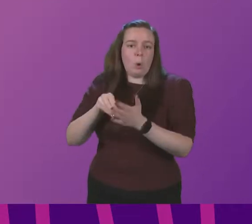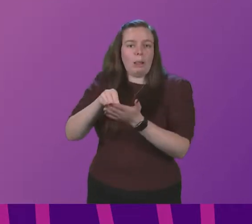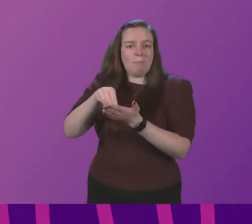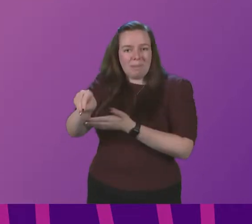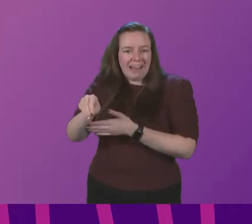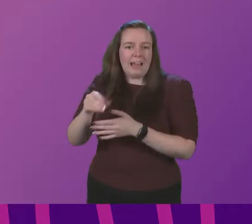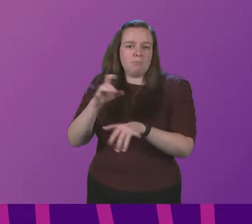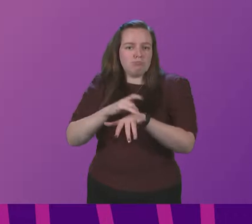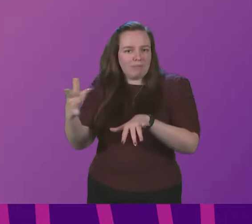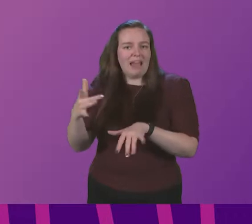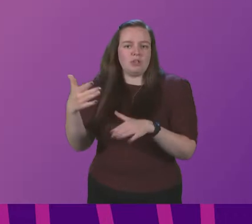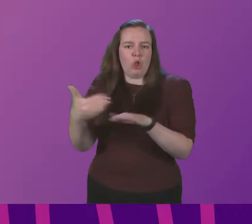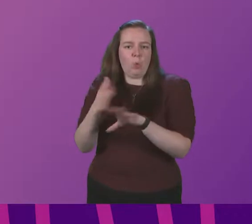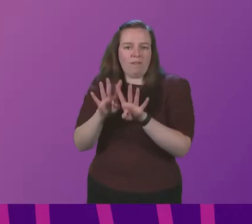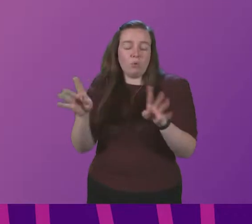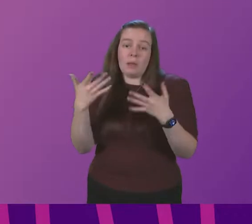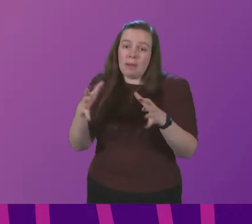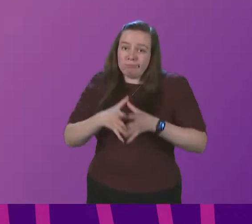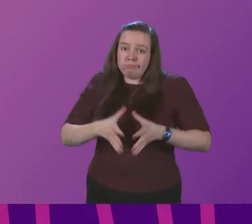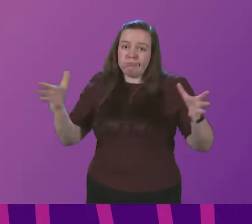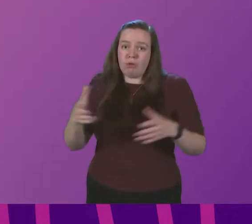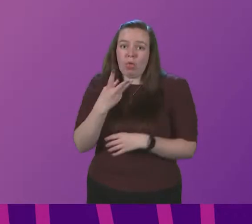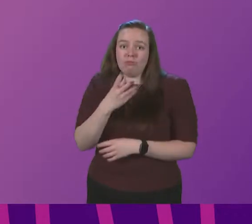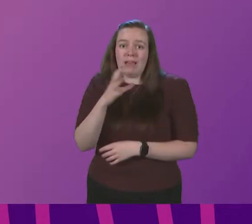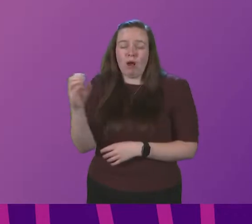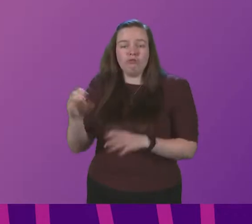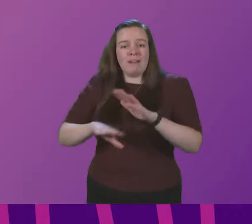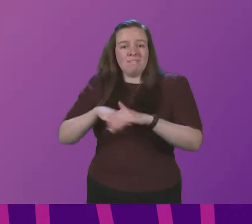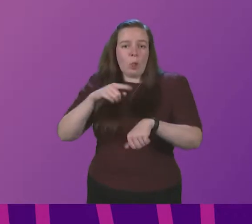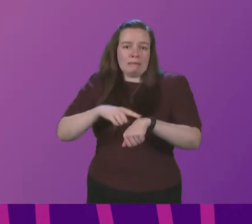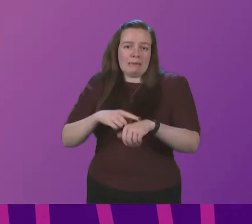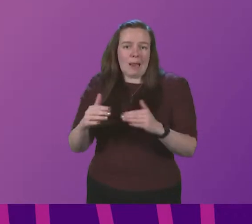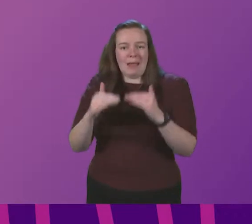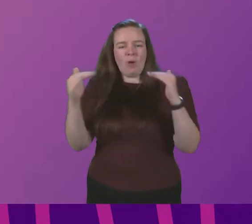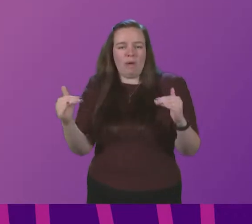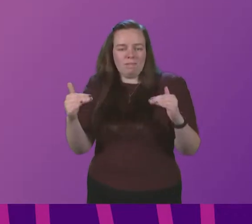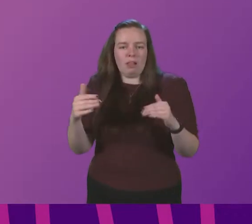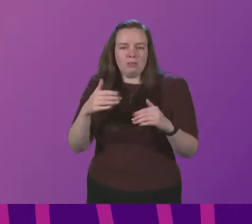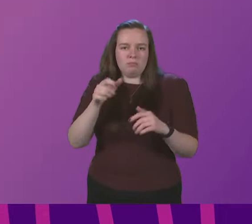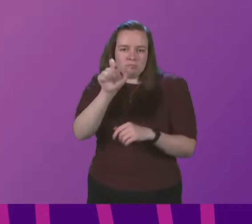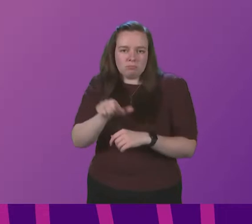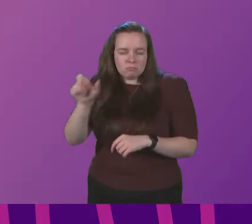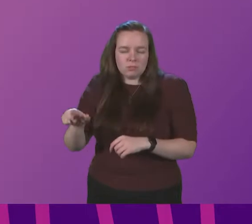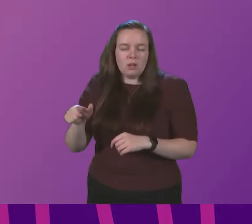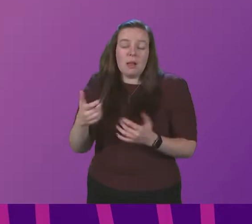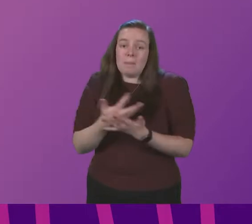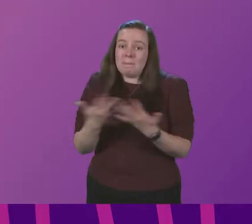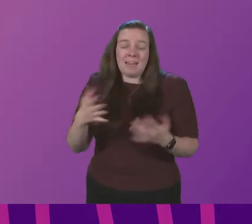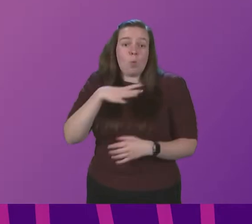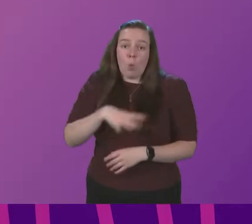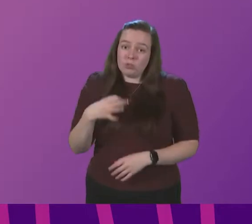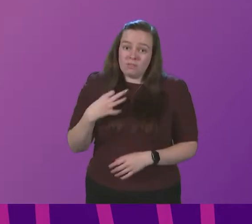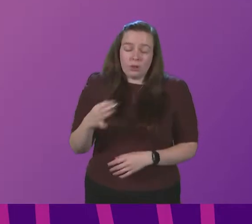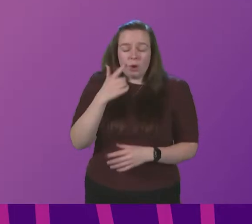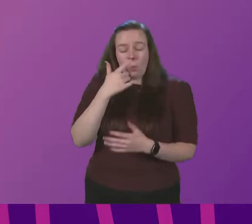workforce we had already increased that by 300 full-time equivalent posts there are many people who want to volunteer right now we'll make available